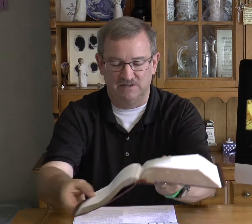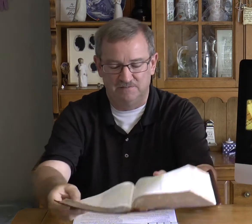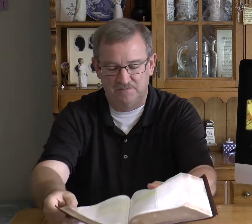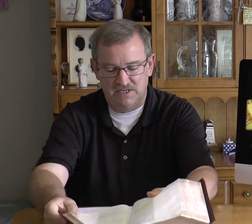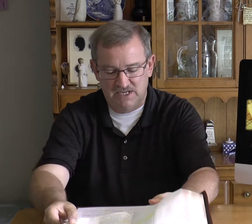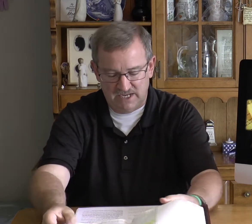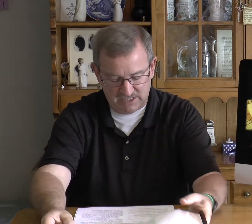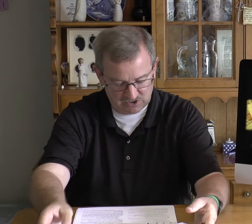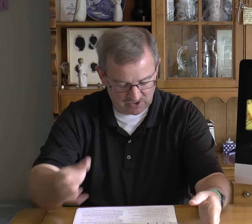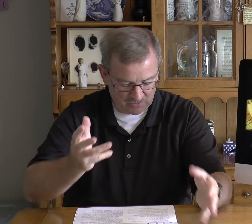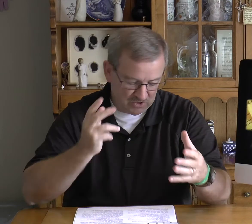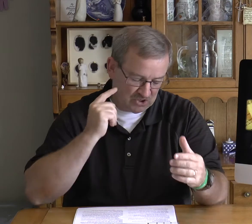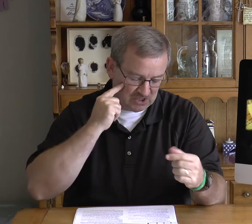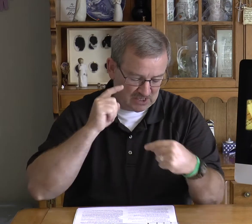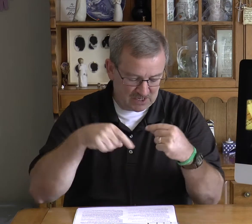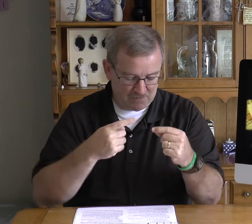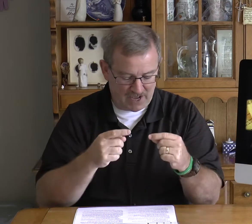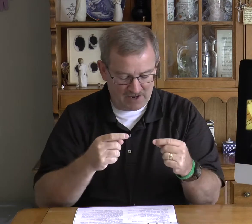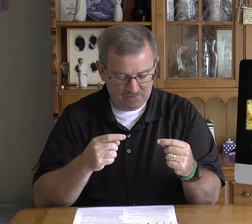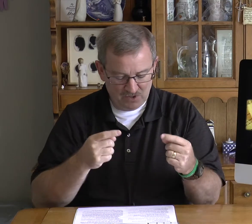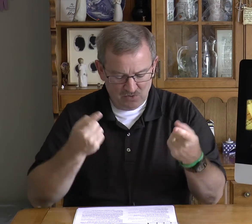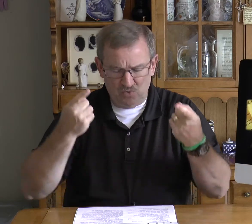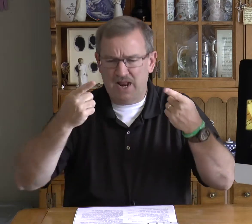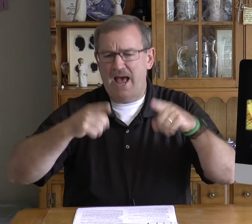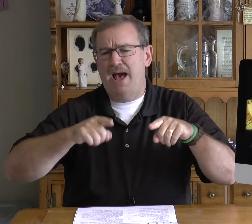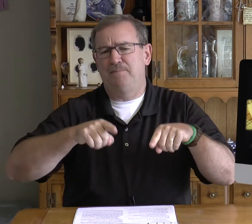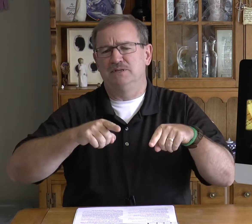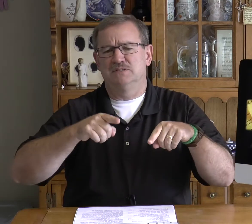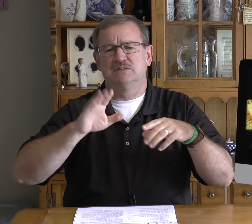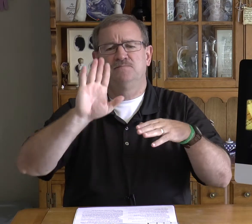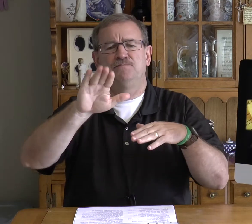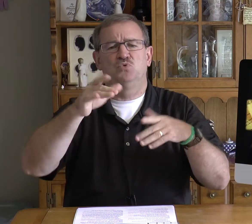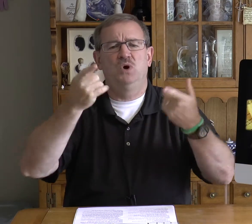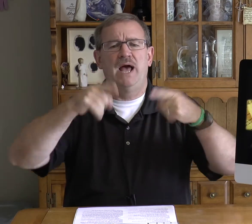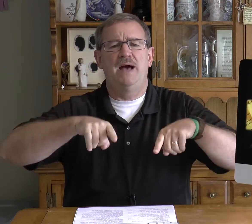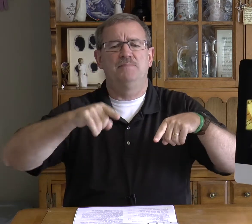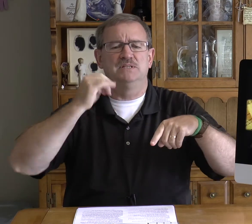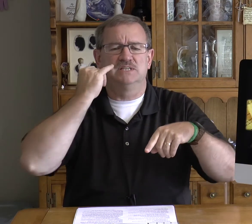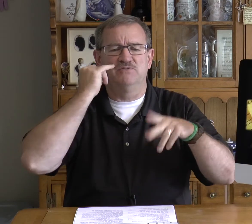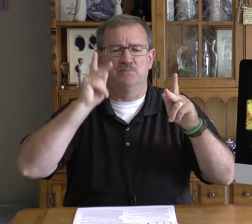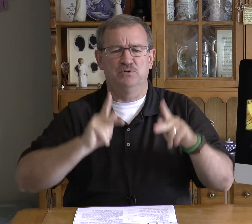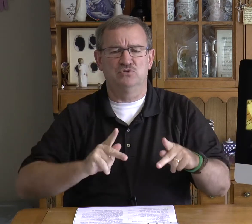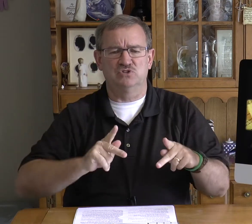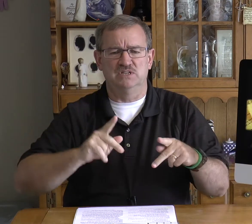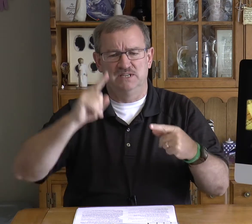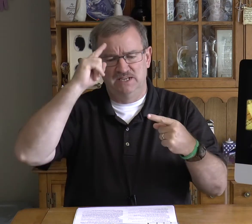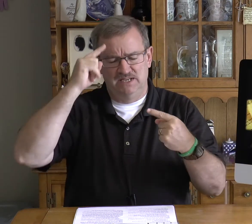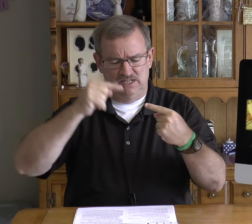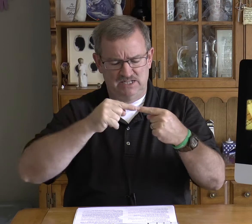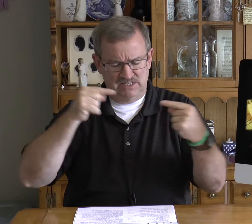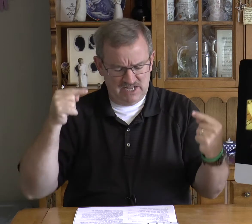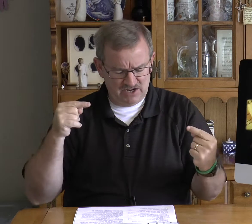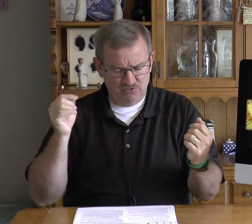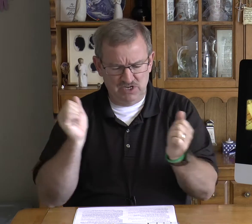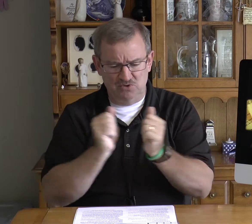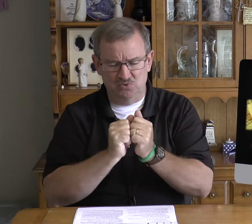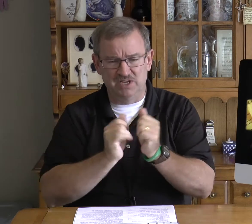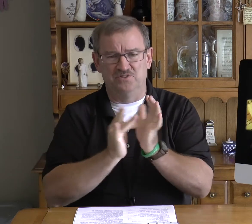and so I want you to think about what happens what happens if a person does not agree with